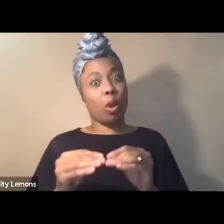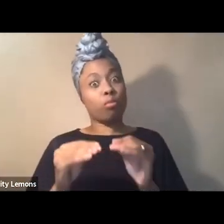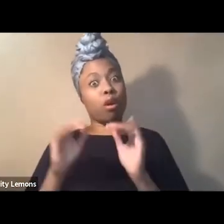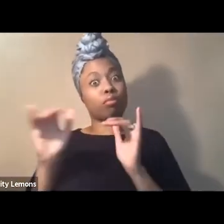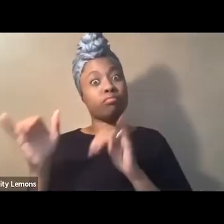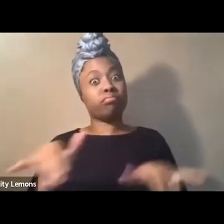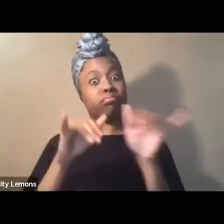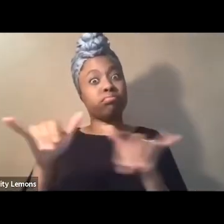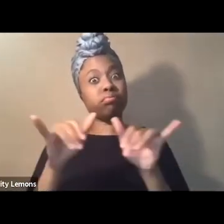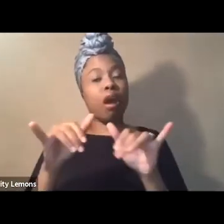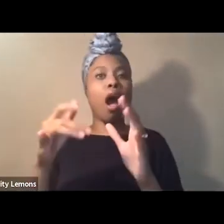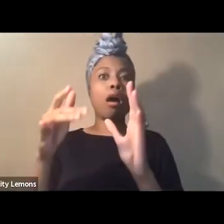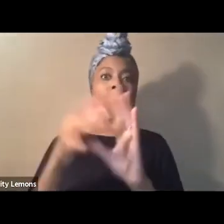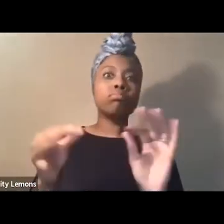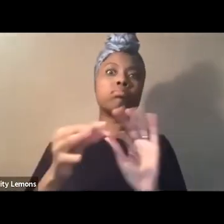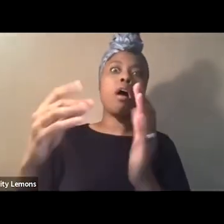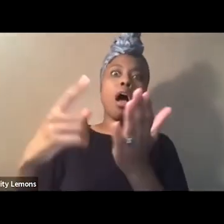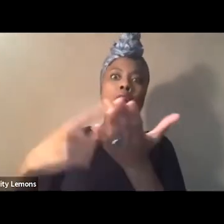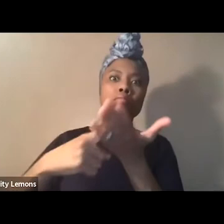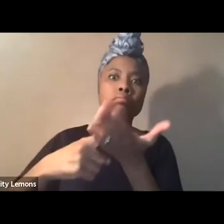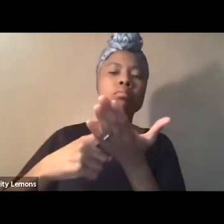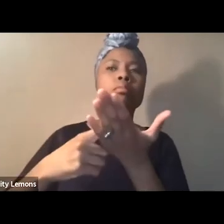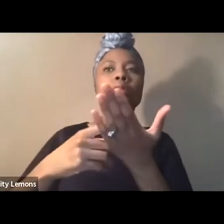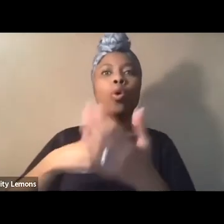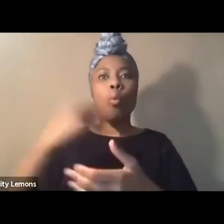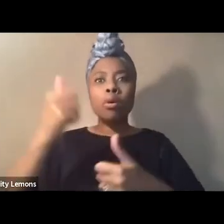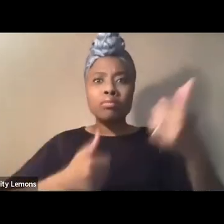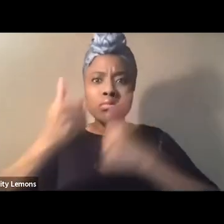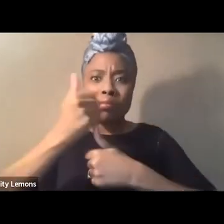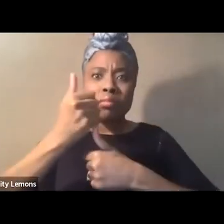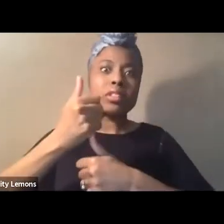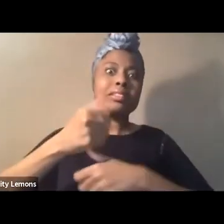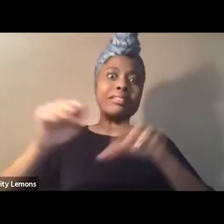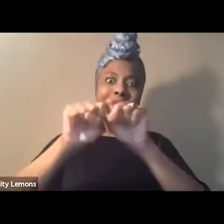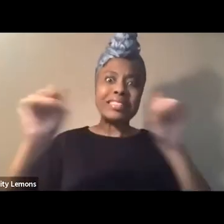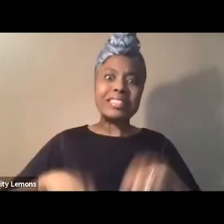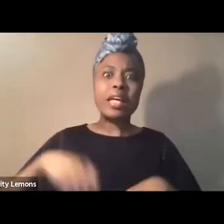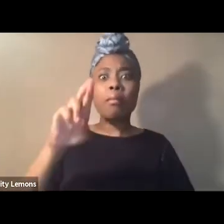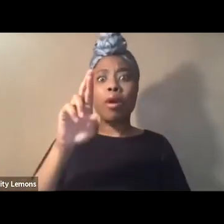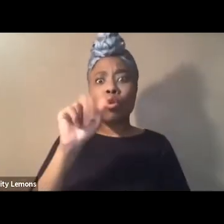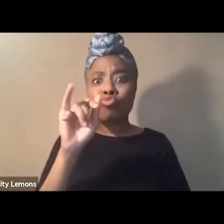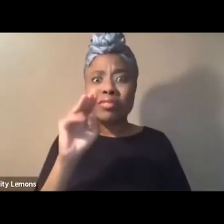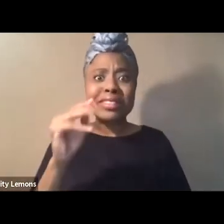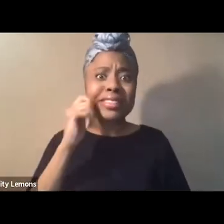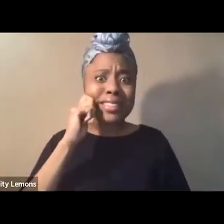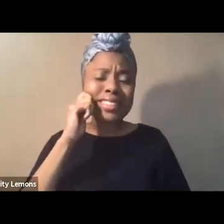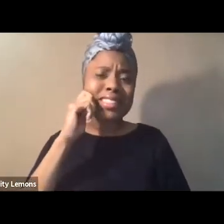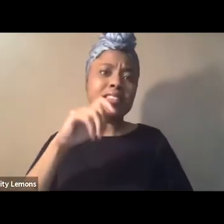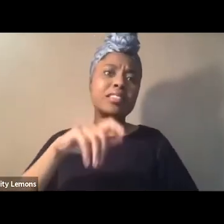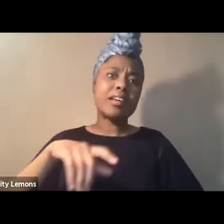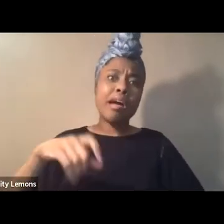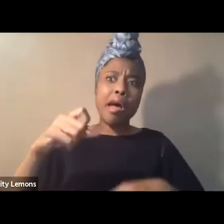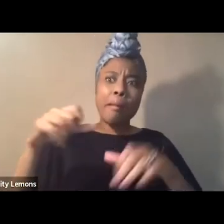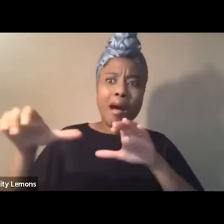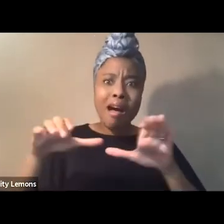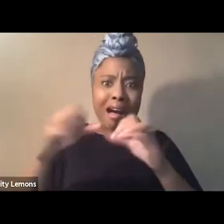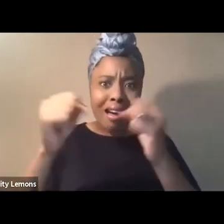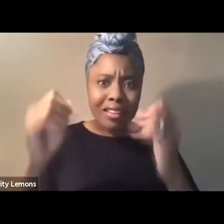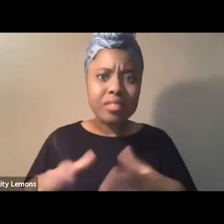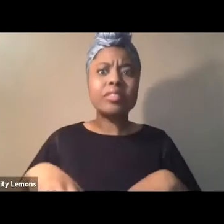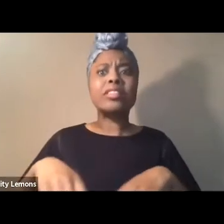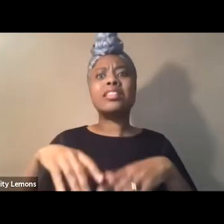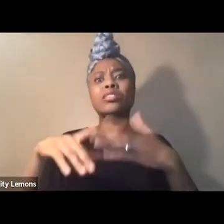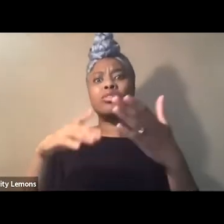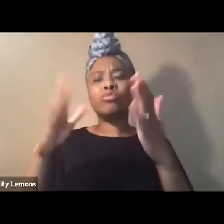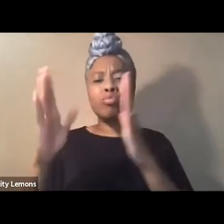to even talk about white supremacy as systemic racism a term activists and organizers doing racial justice work have